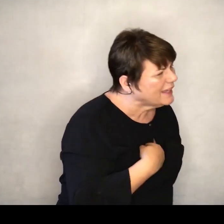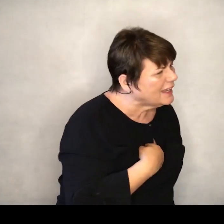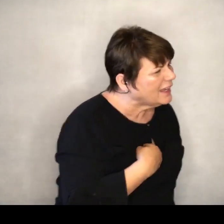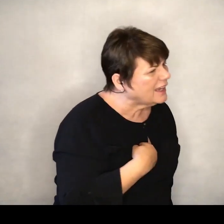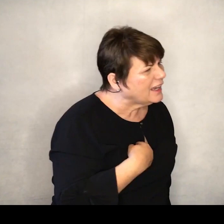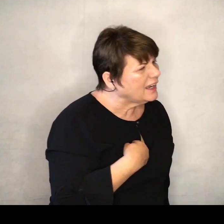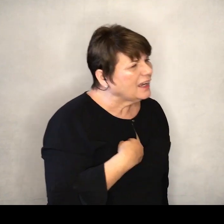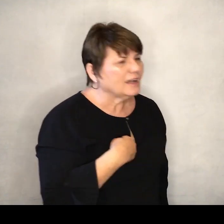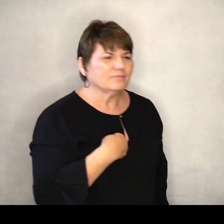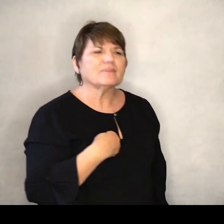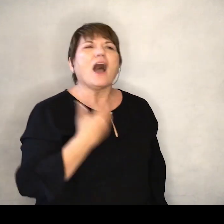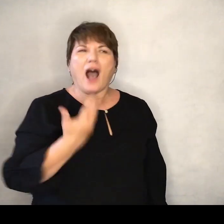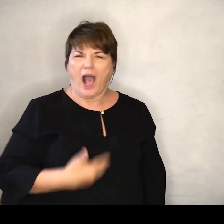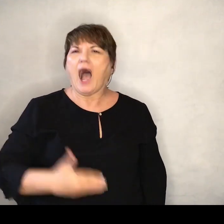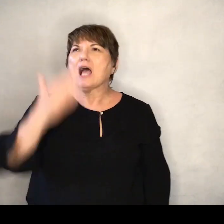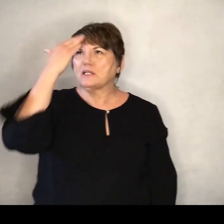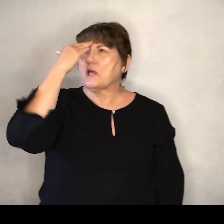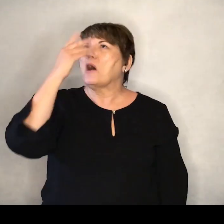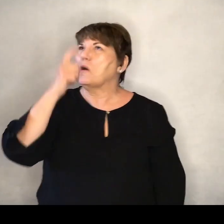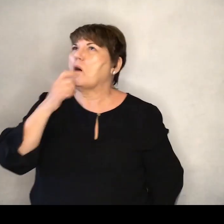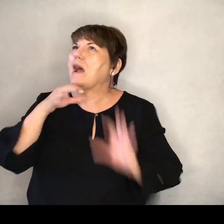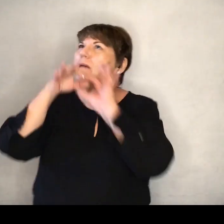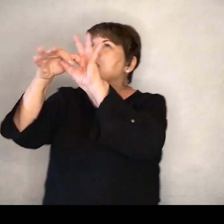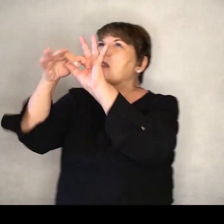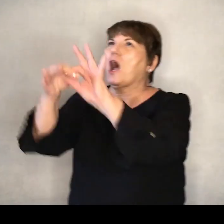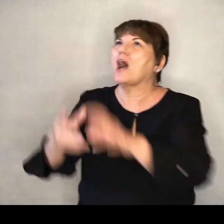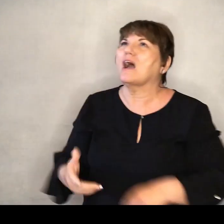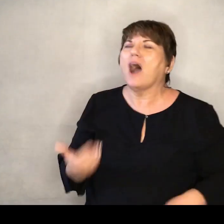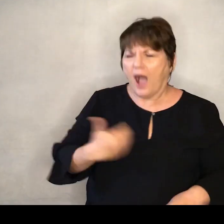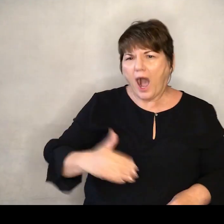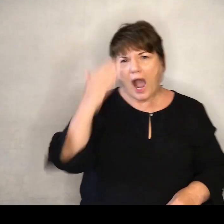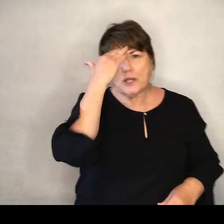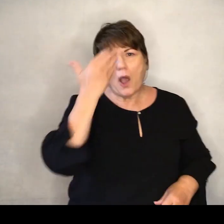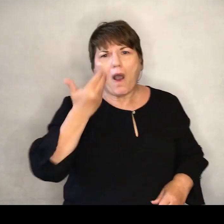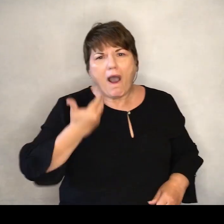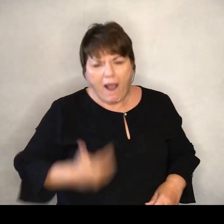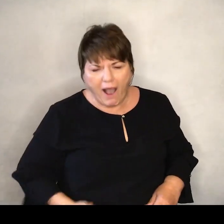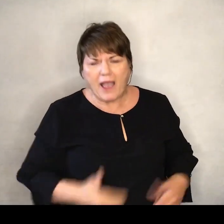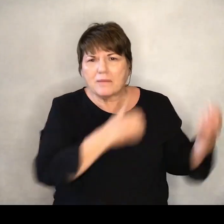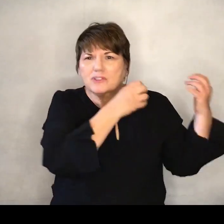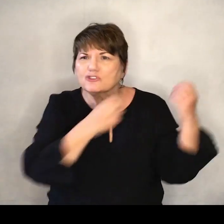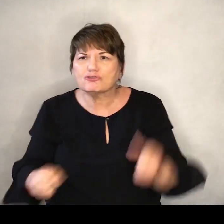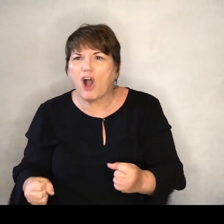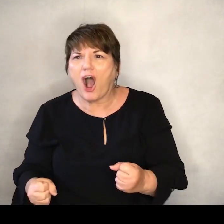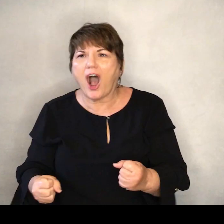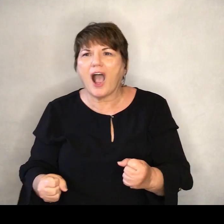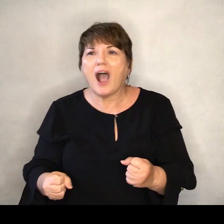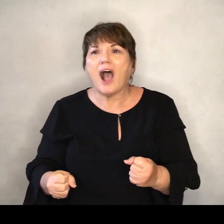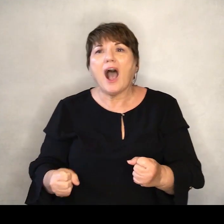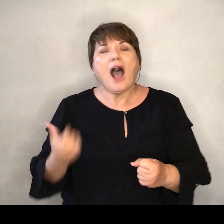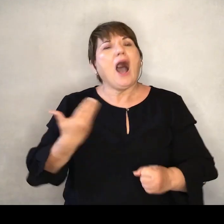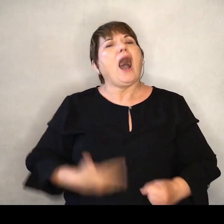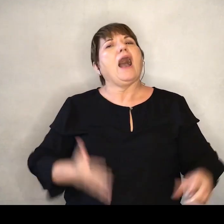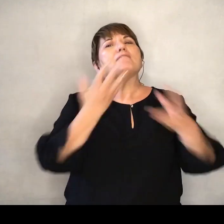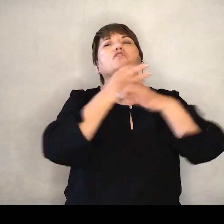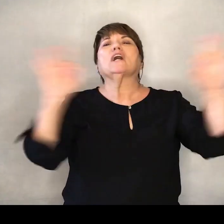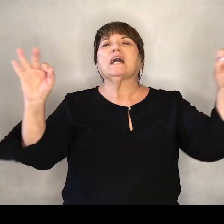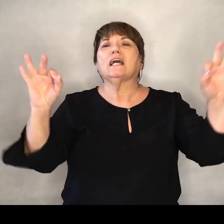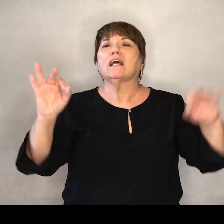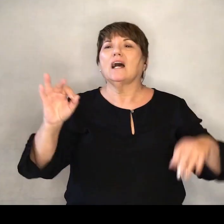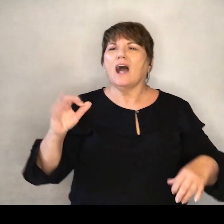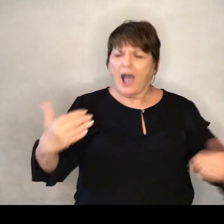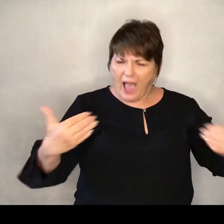I know who I am. I know I'm strong. And I have forgot